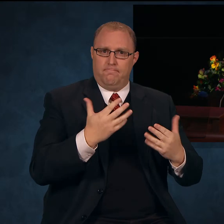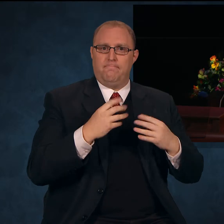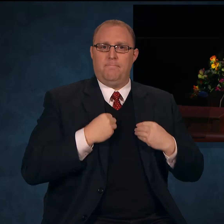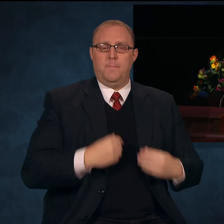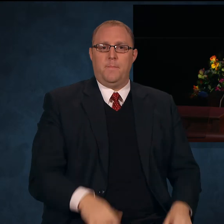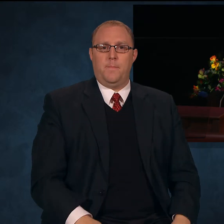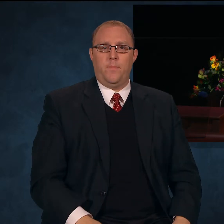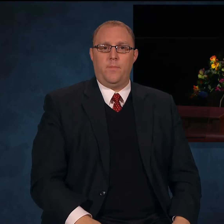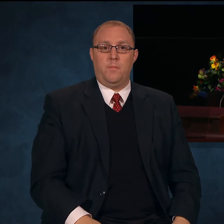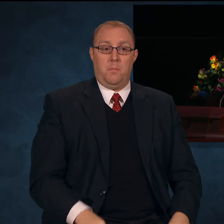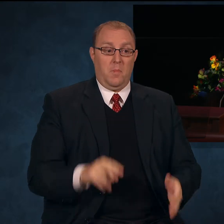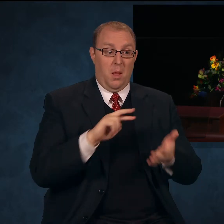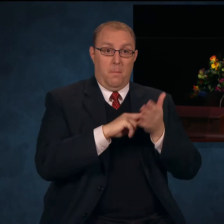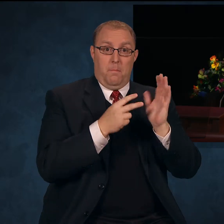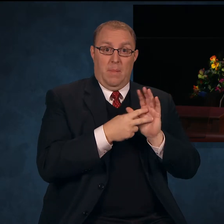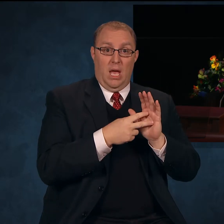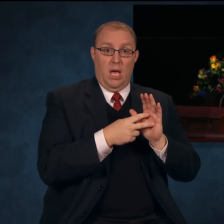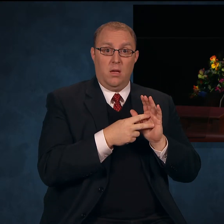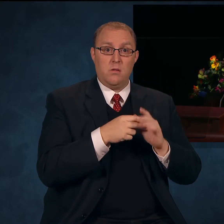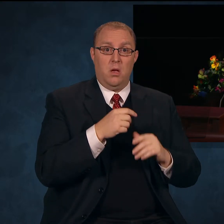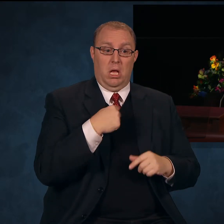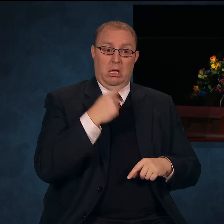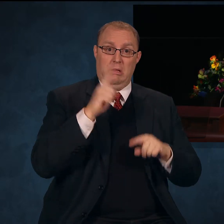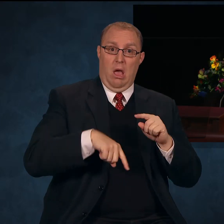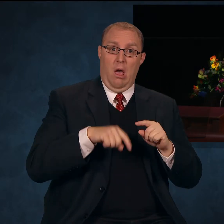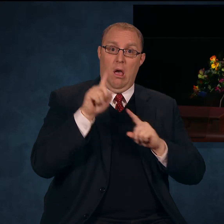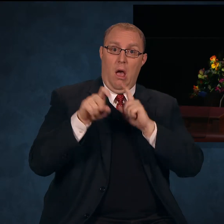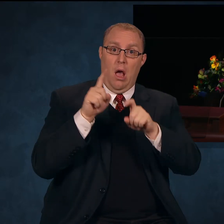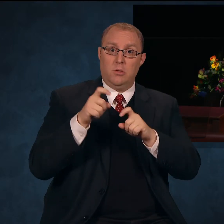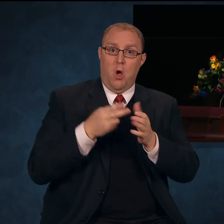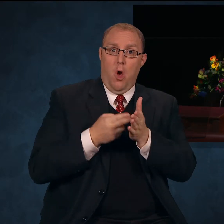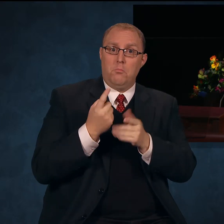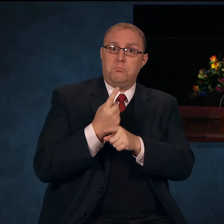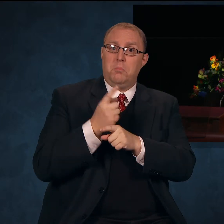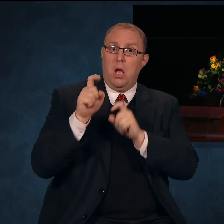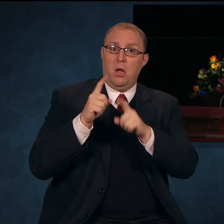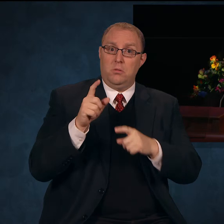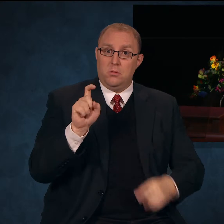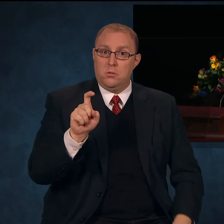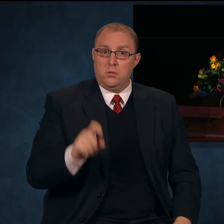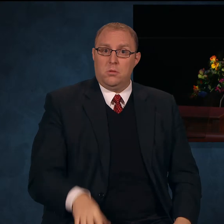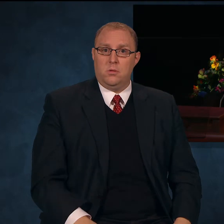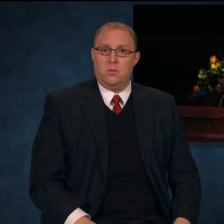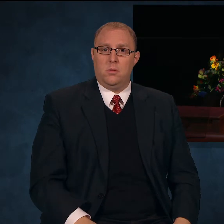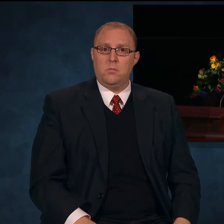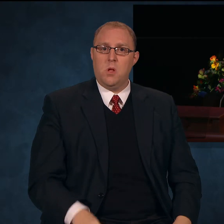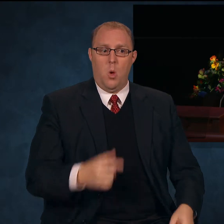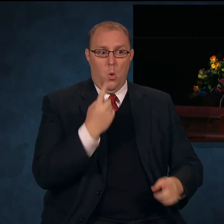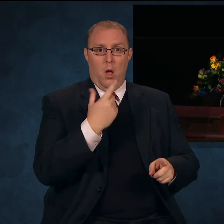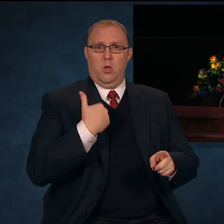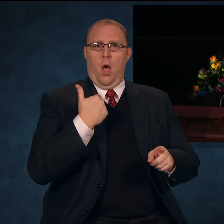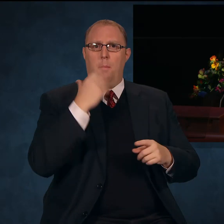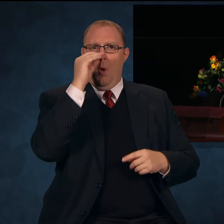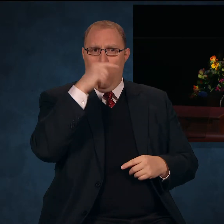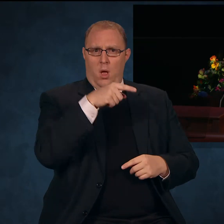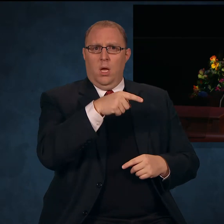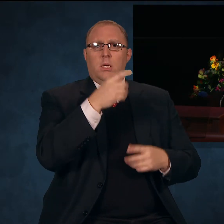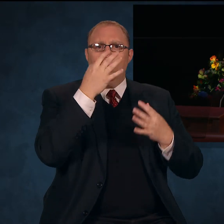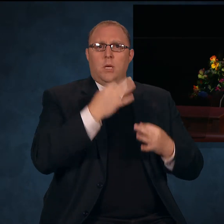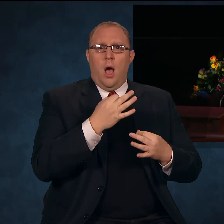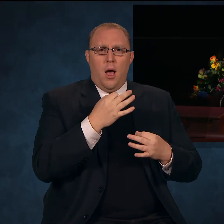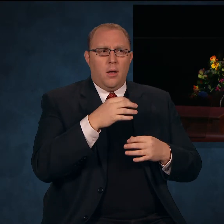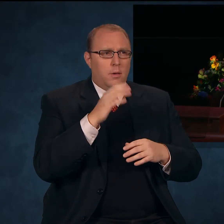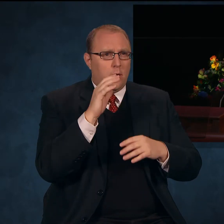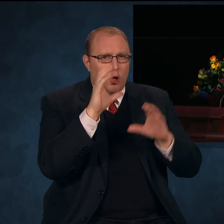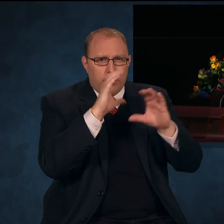Does this mean there is no room for honest inquiry? Ask the young boy who sought refuge in a sacred grove,